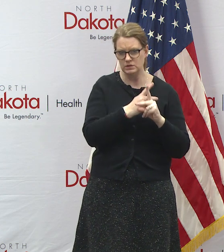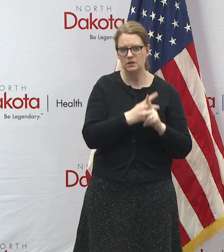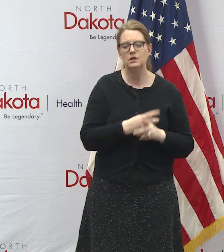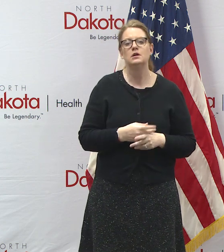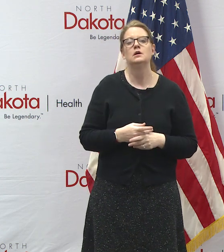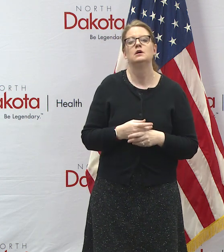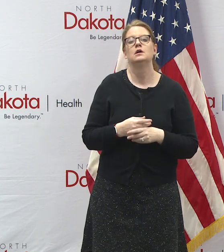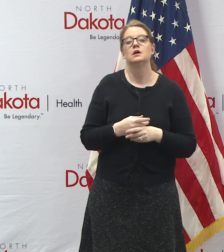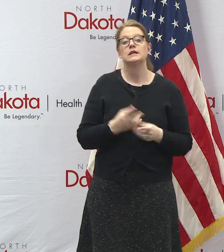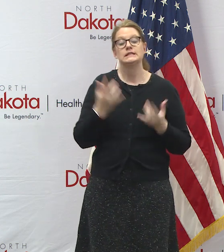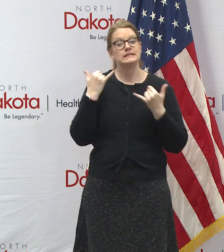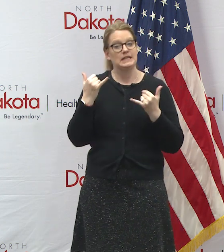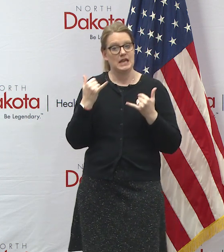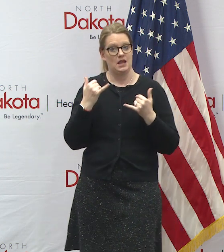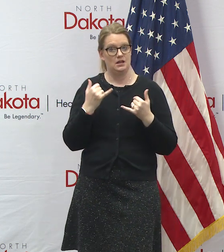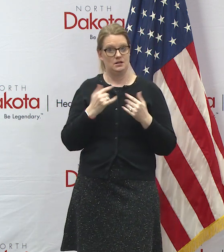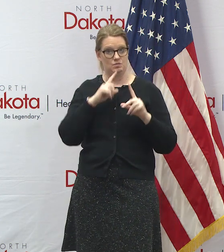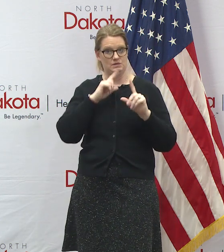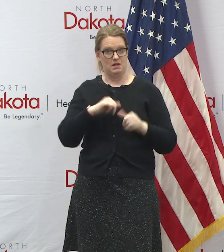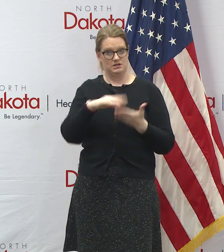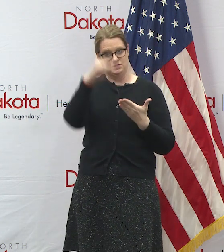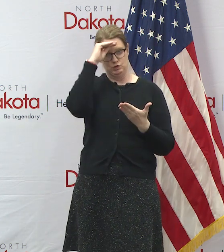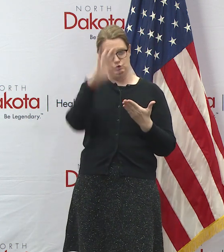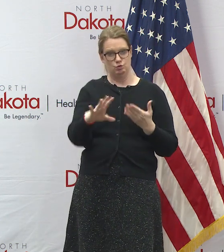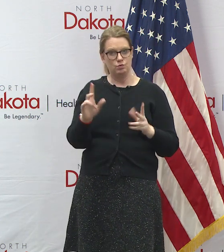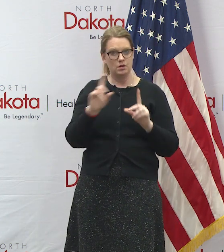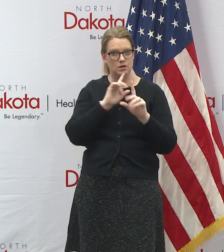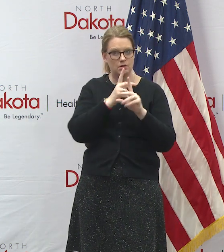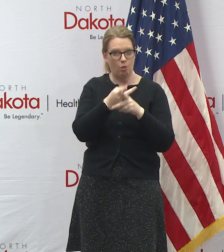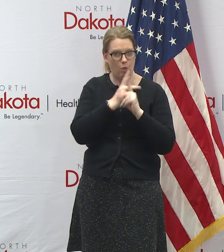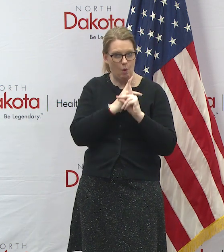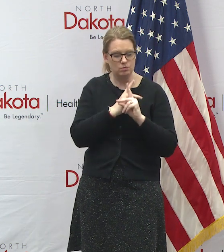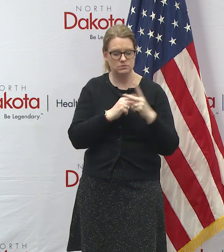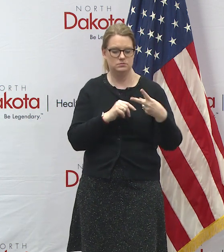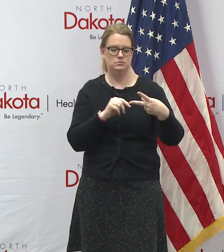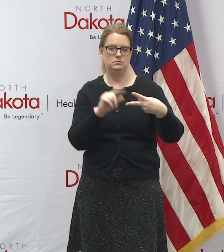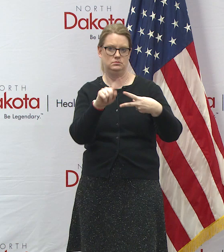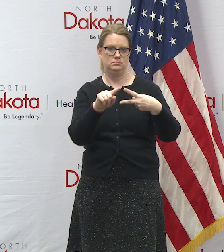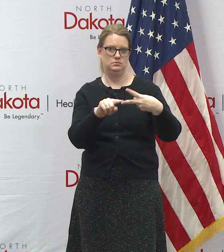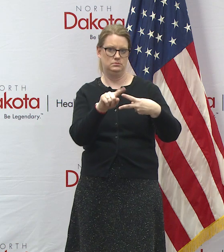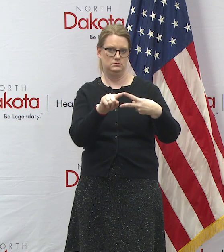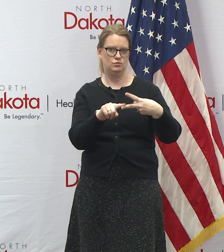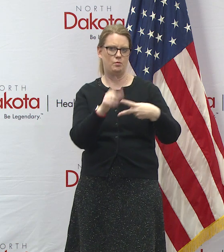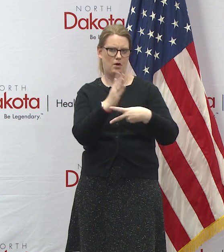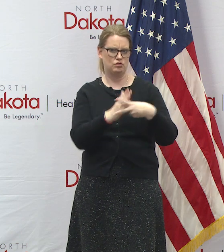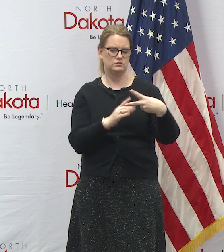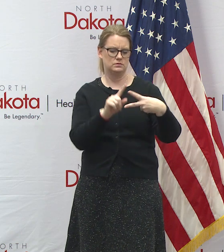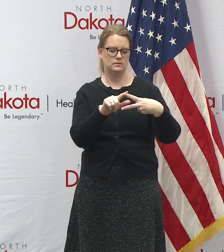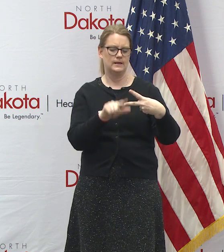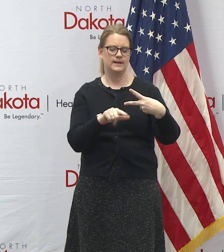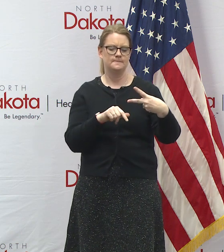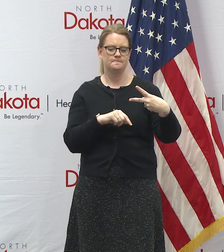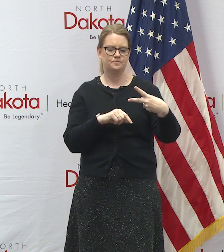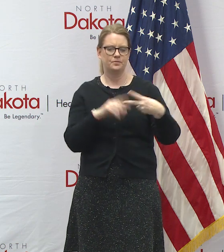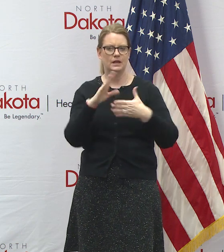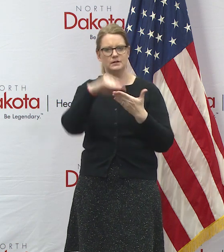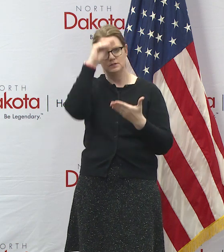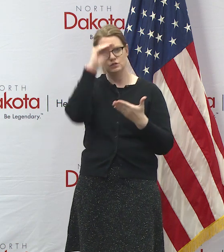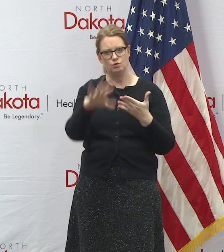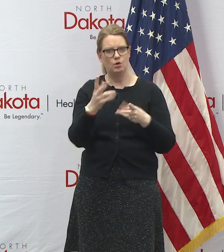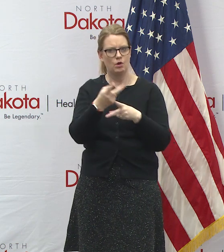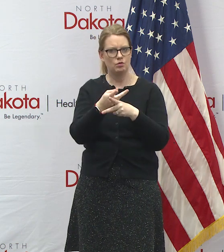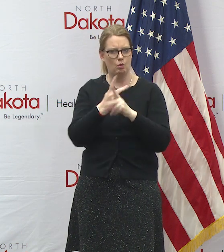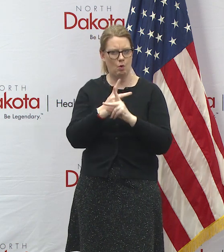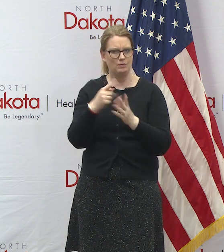announcing a two-part response to suggestions that we consider providing relief for individuals who've got student loan debt with the bank